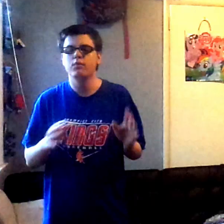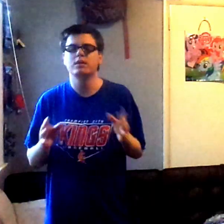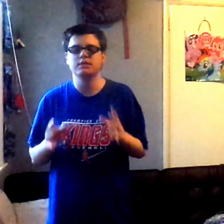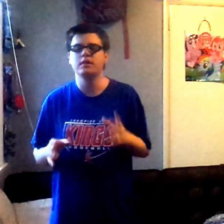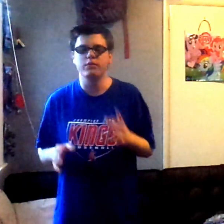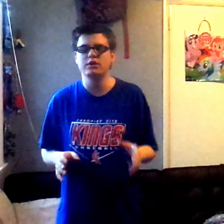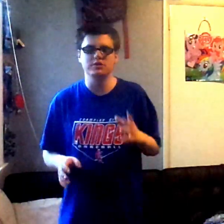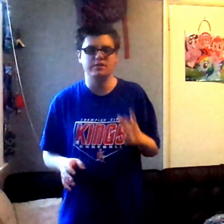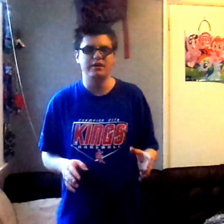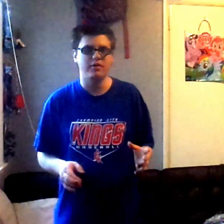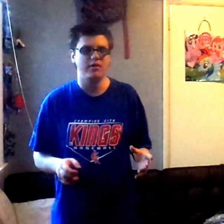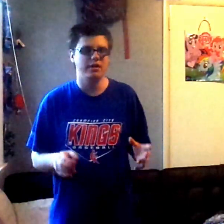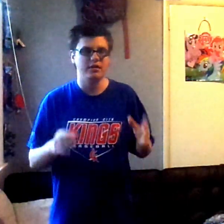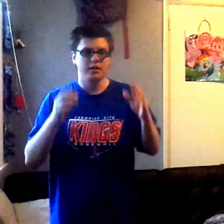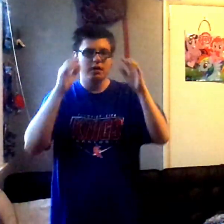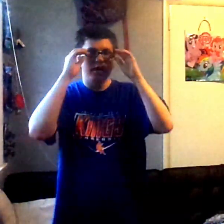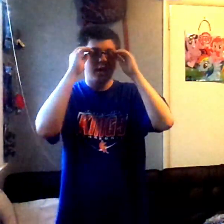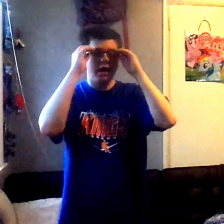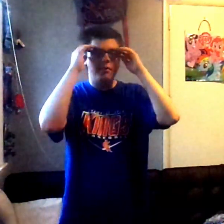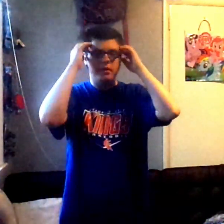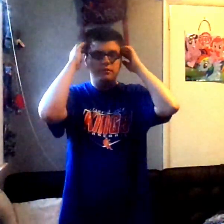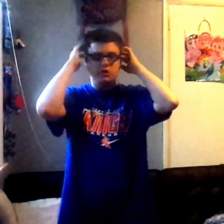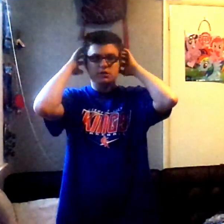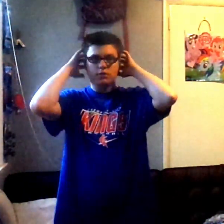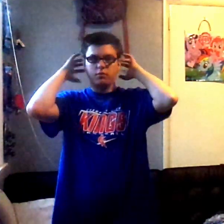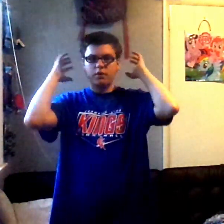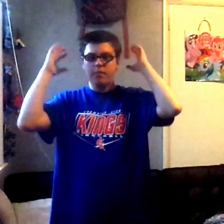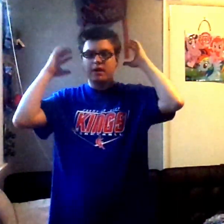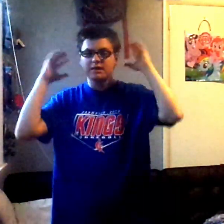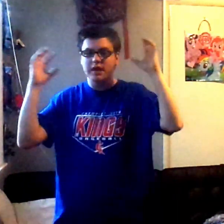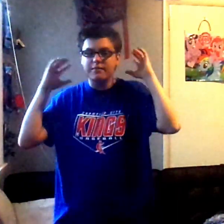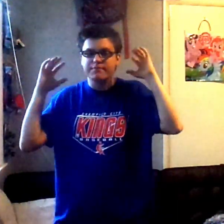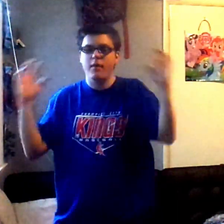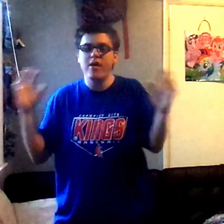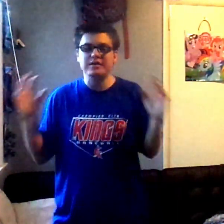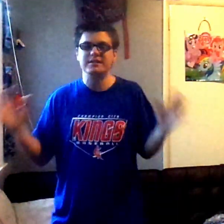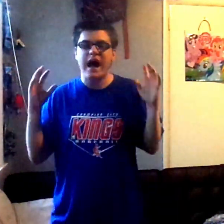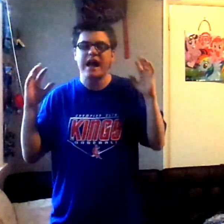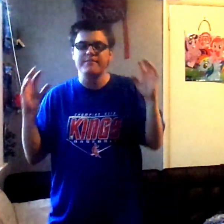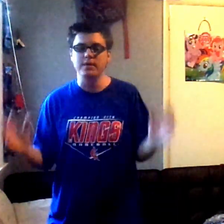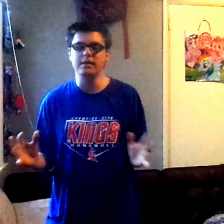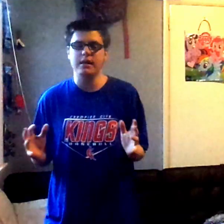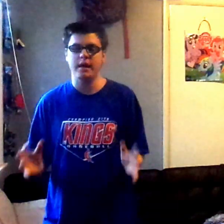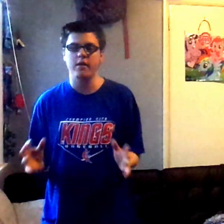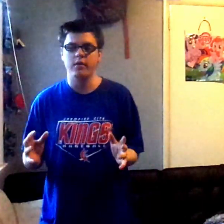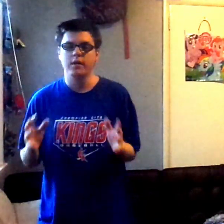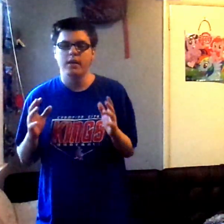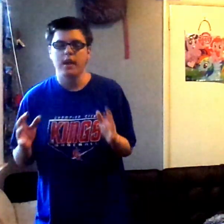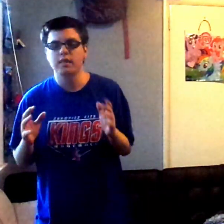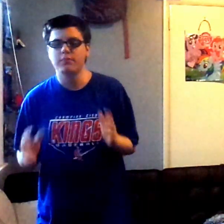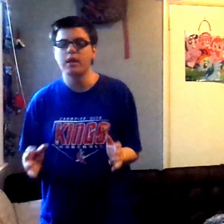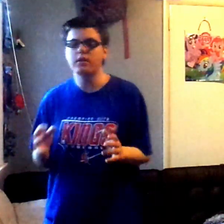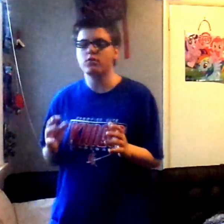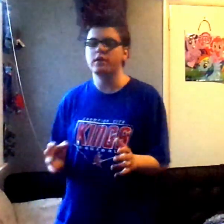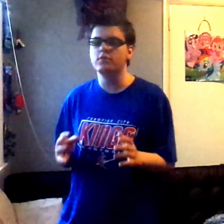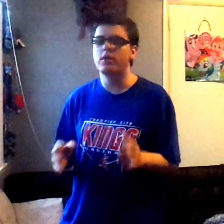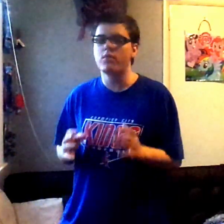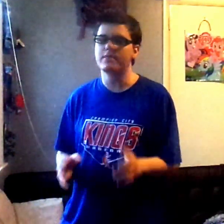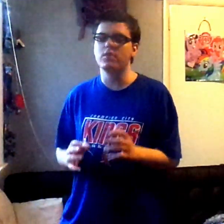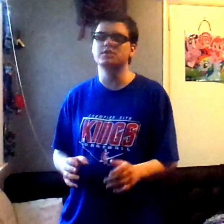was in the original iCarly. I mean, he's a multi-millionaire in the brand new 2021 version